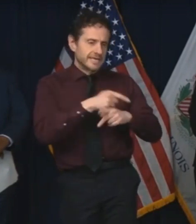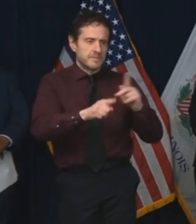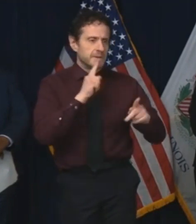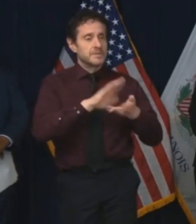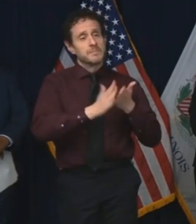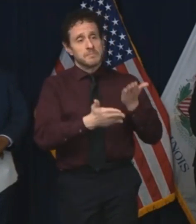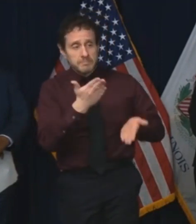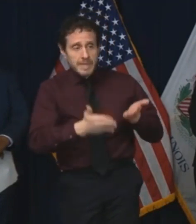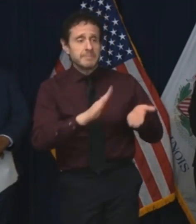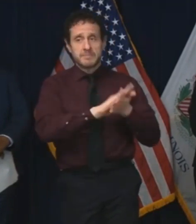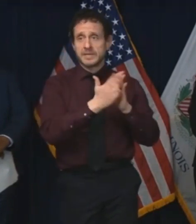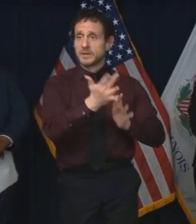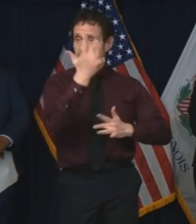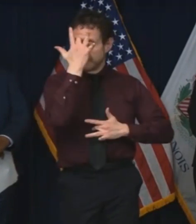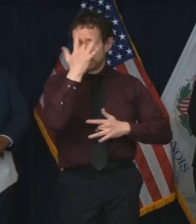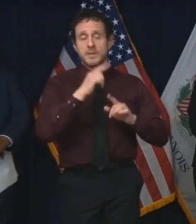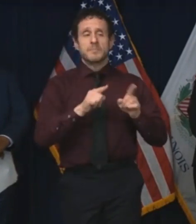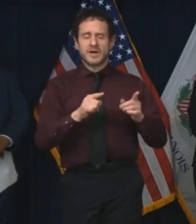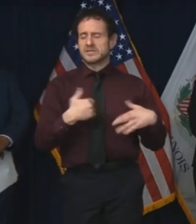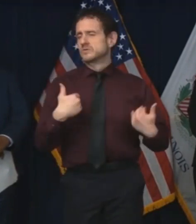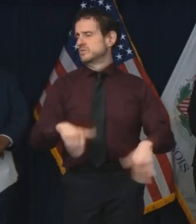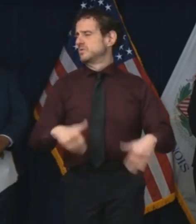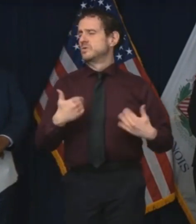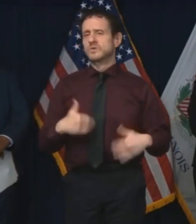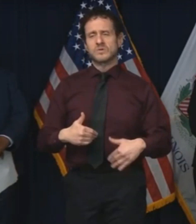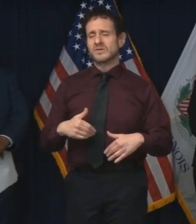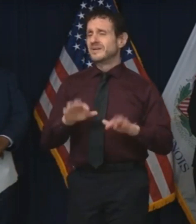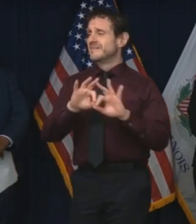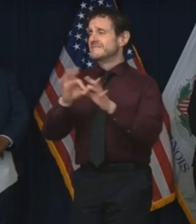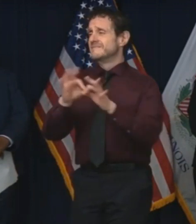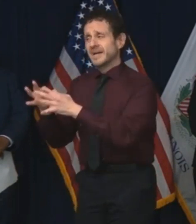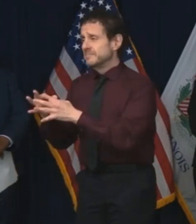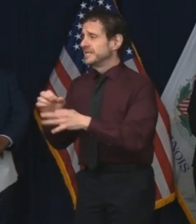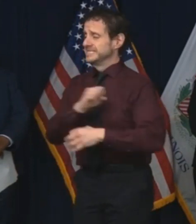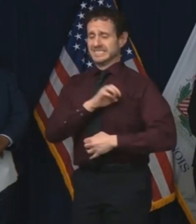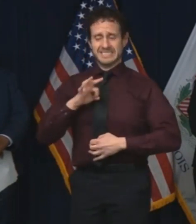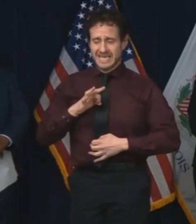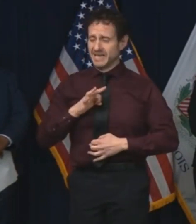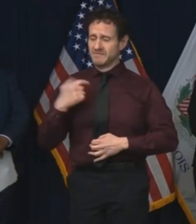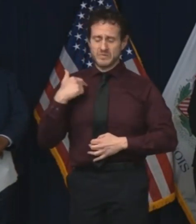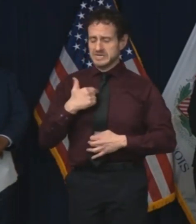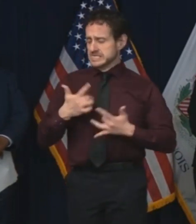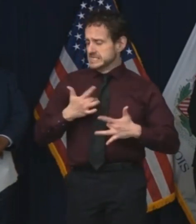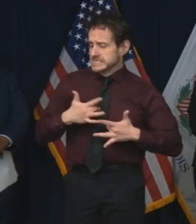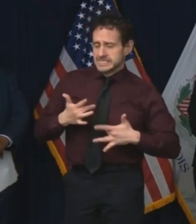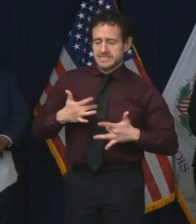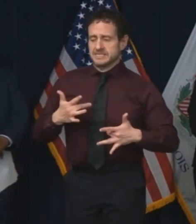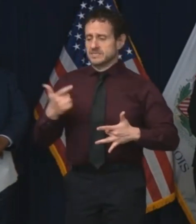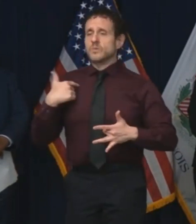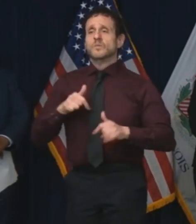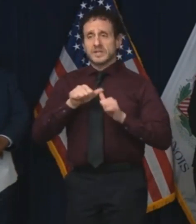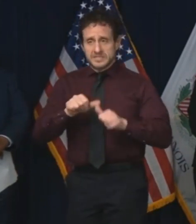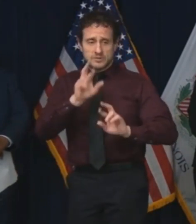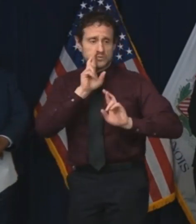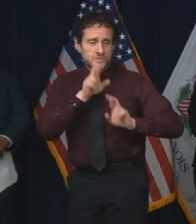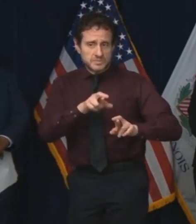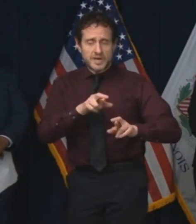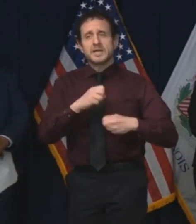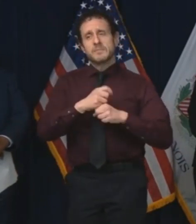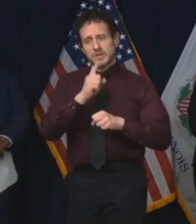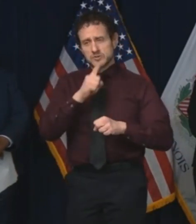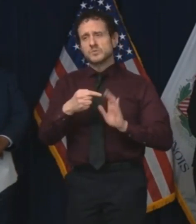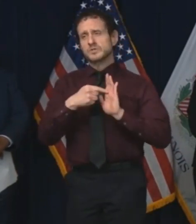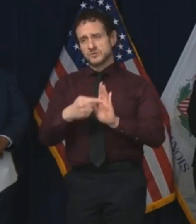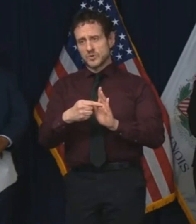Nevertheless, we know that these cases are agonizing for families and for our staff and we will continue to be as responsive and transparent